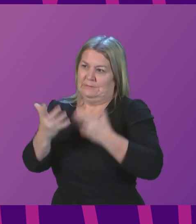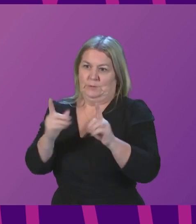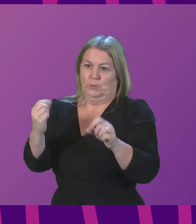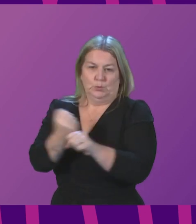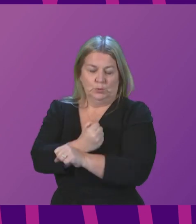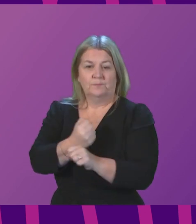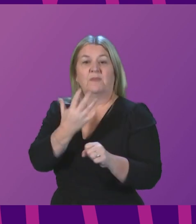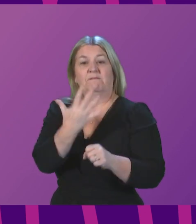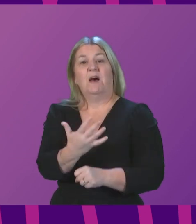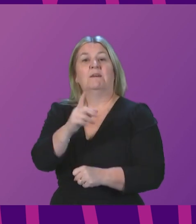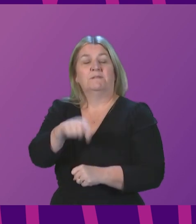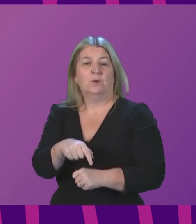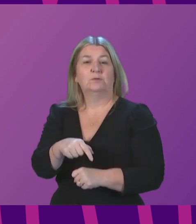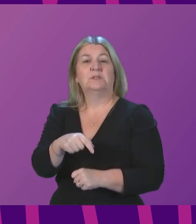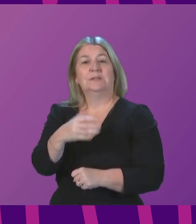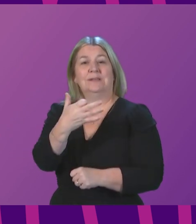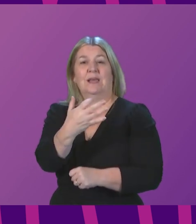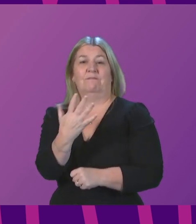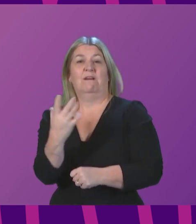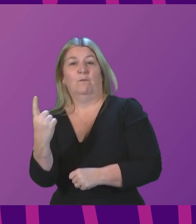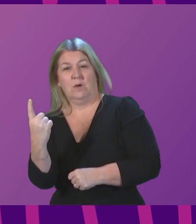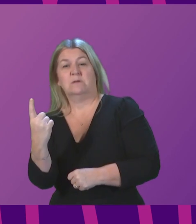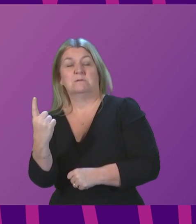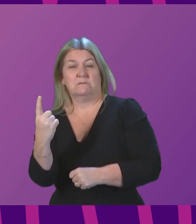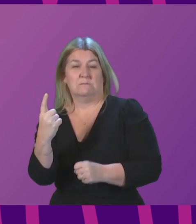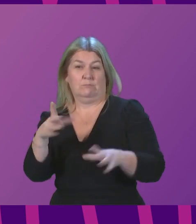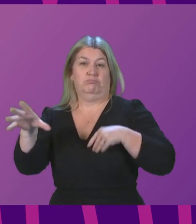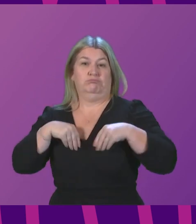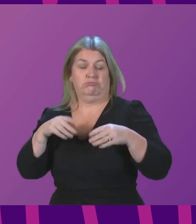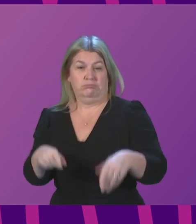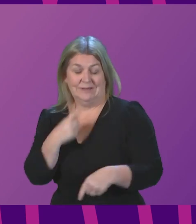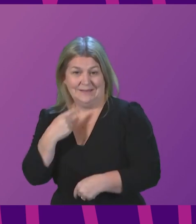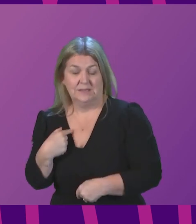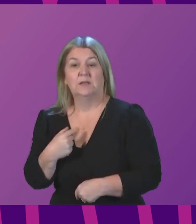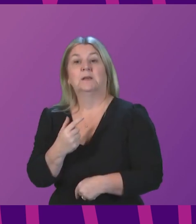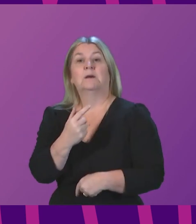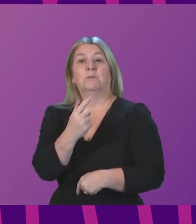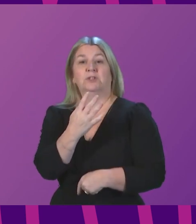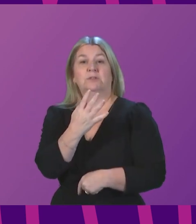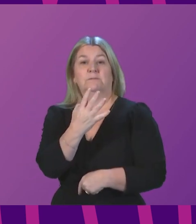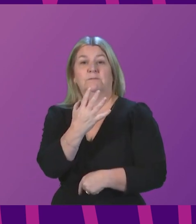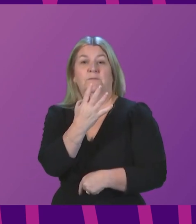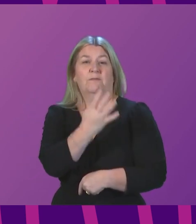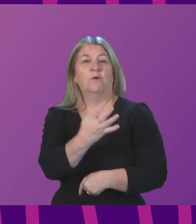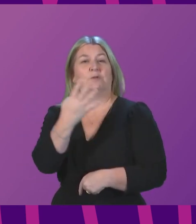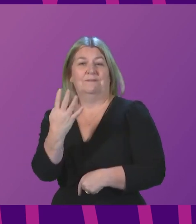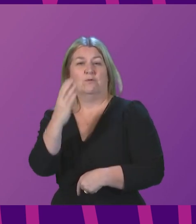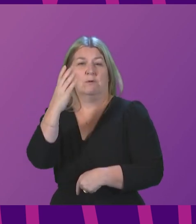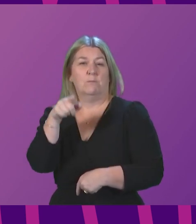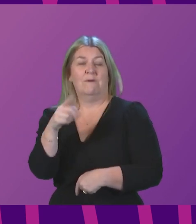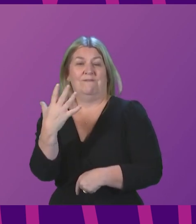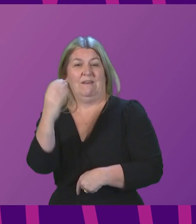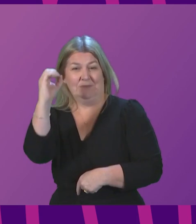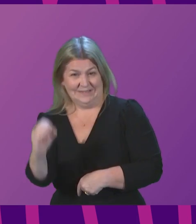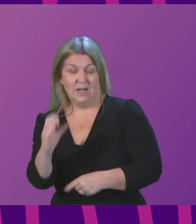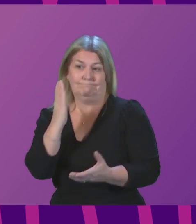,951 cases were reported yesterday. 45.4% of cases now show the S gene dropout